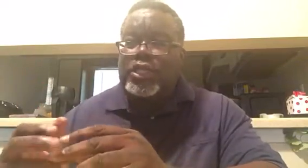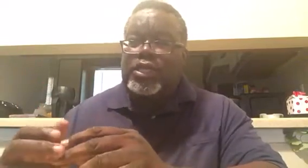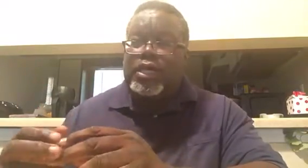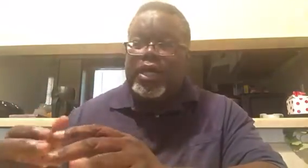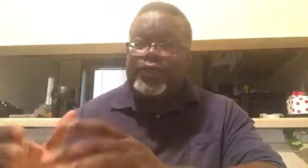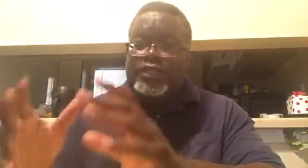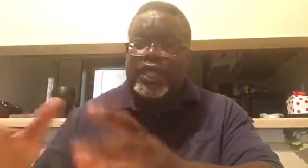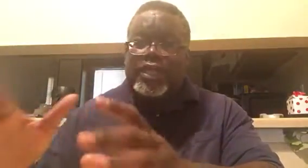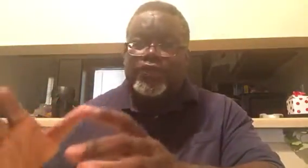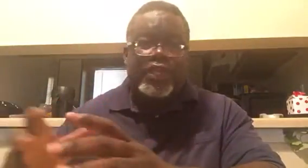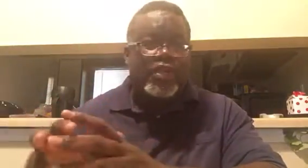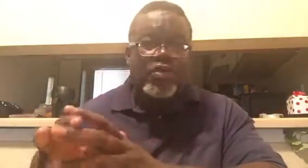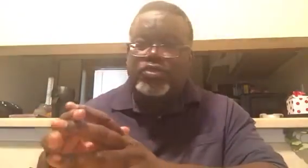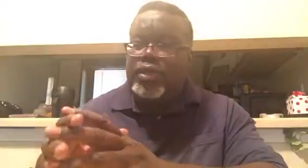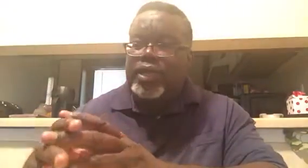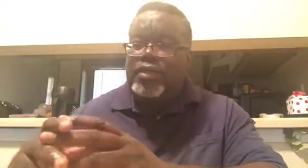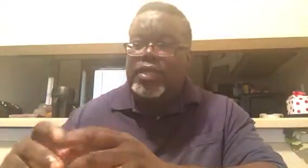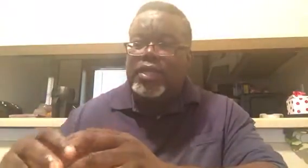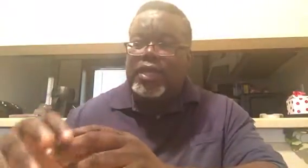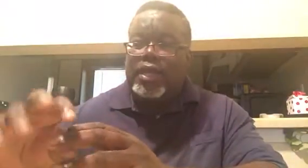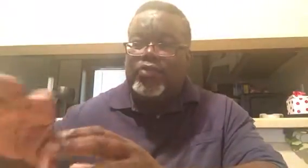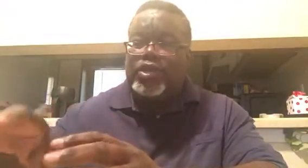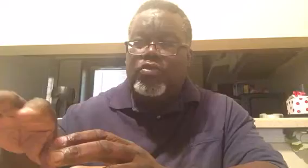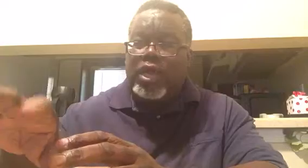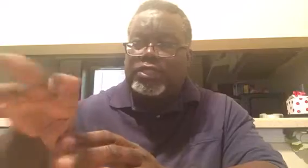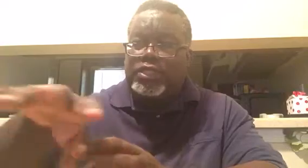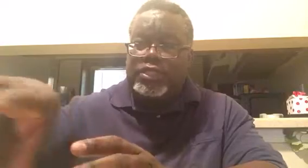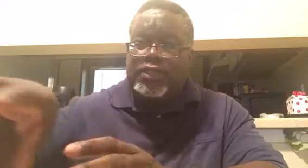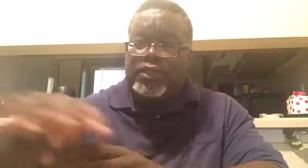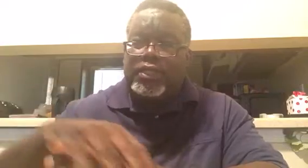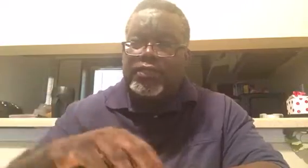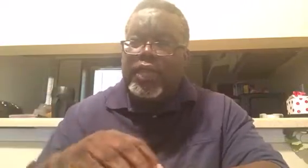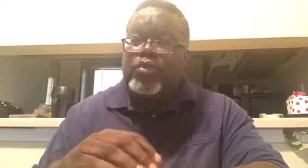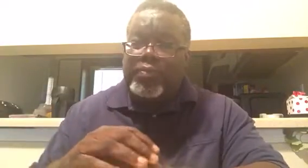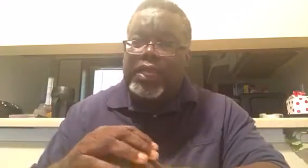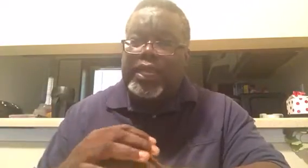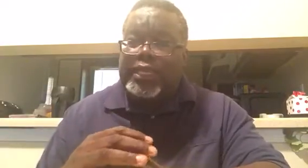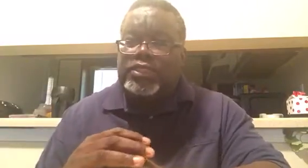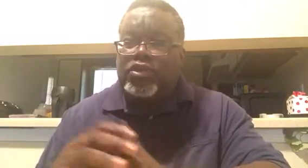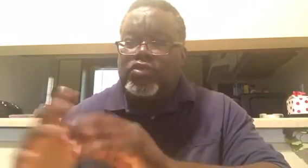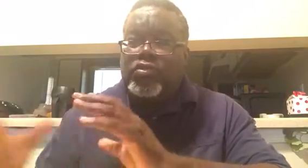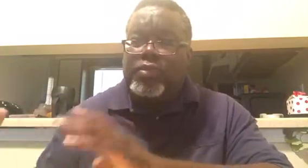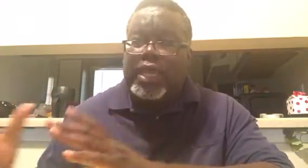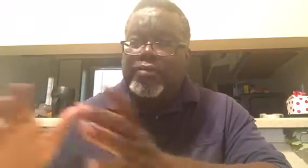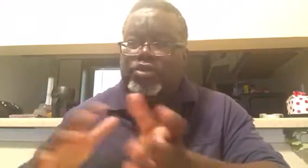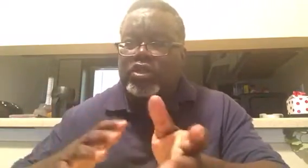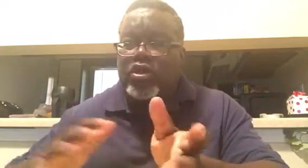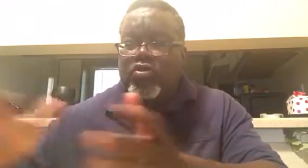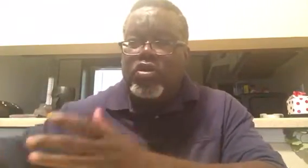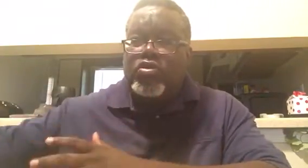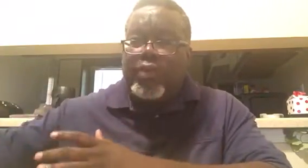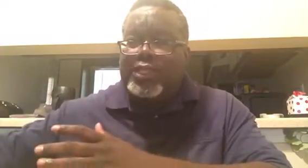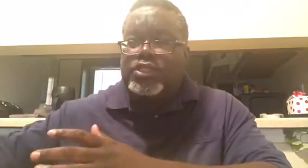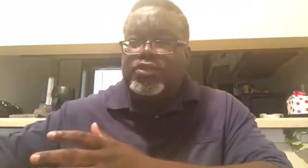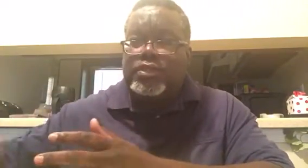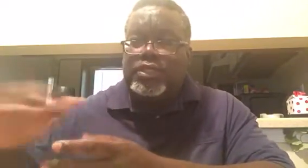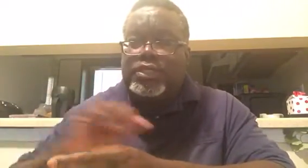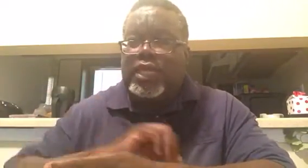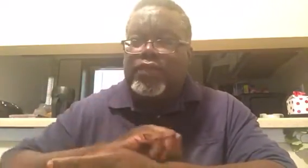uh, the second video as well. Uh, when you watch this, the, the, they will be linked. So you'll be able to go right to the second